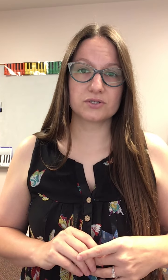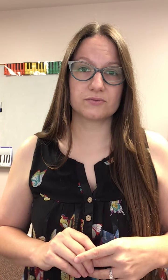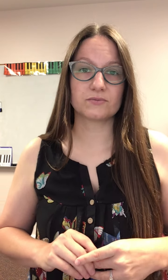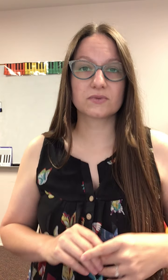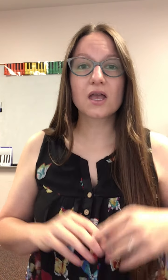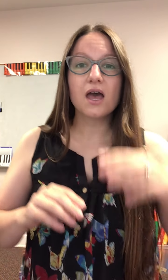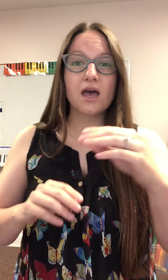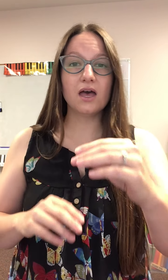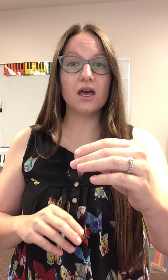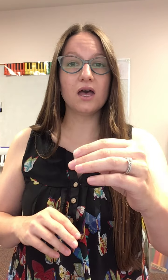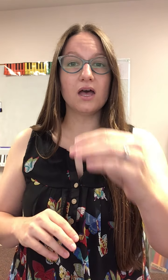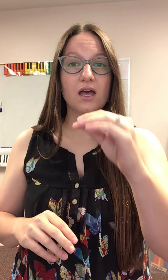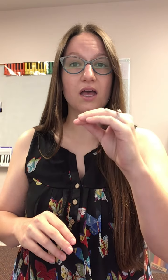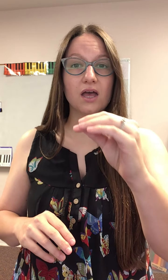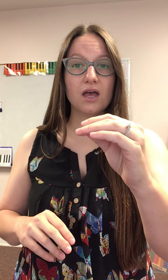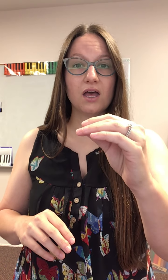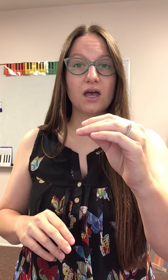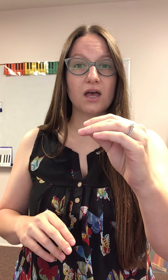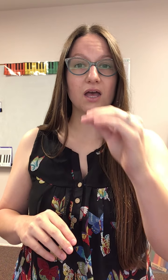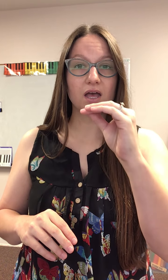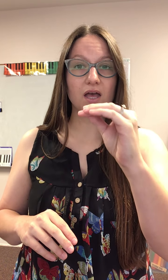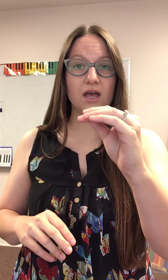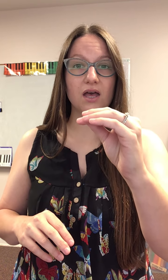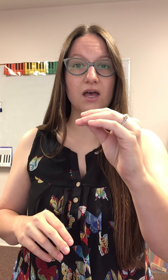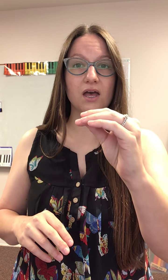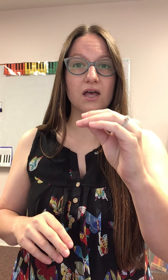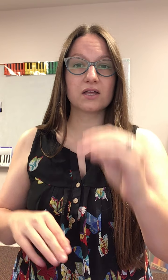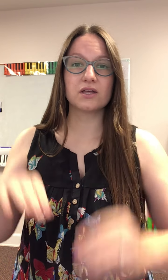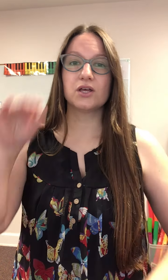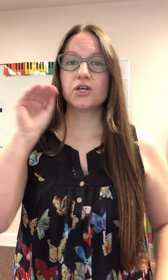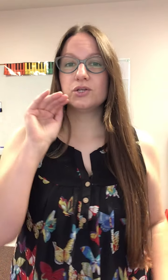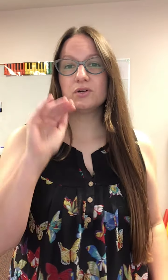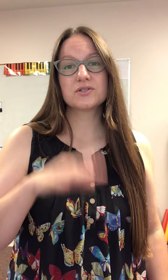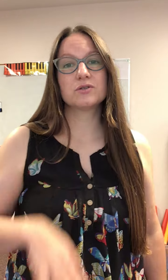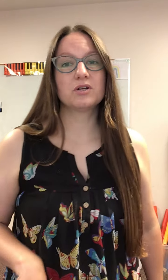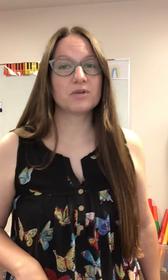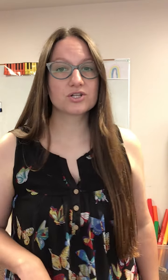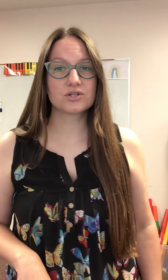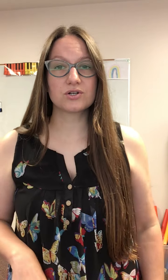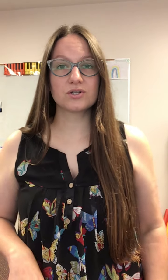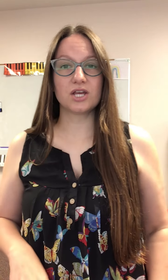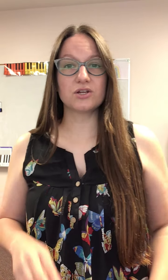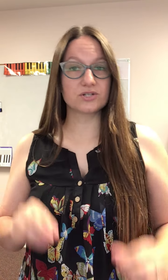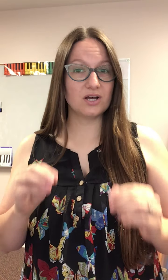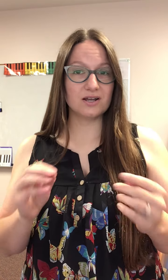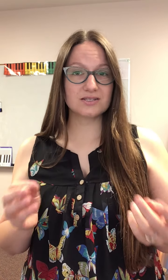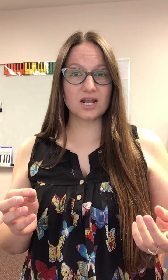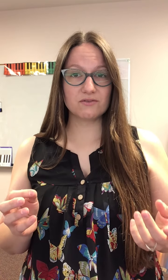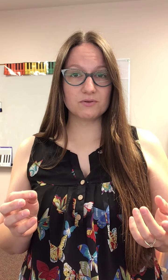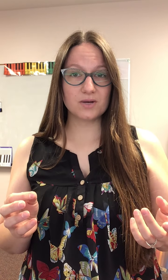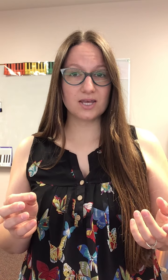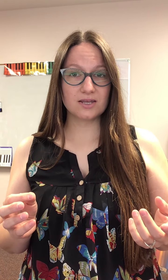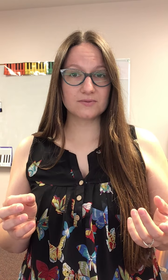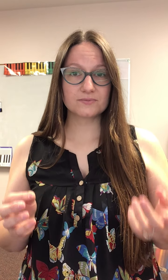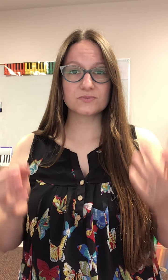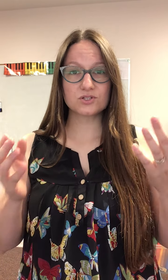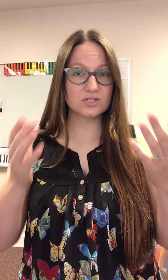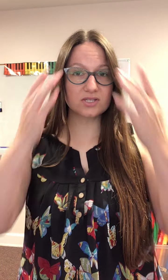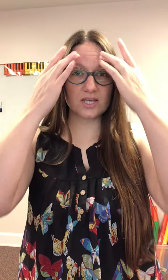eh eh eh you also want to make sure that your tongue is out of the way just like